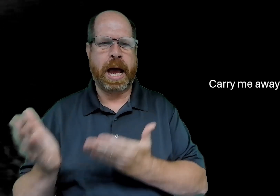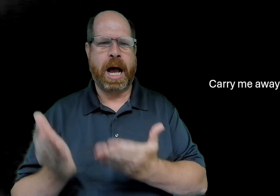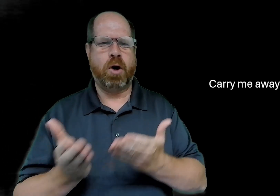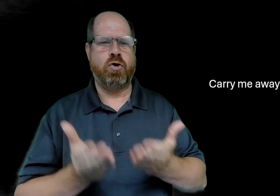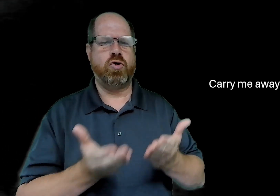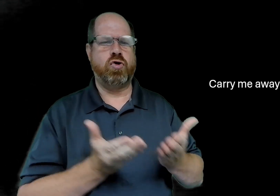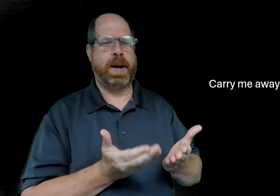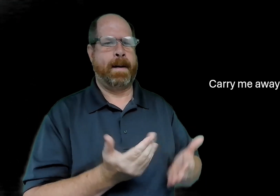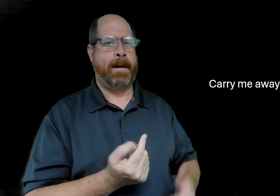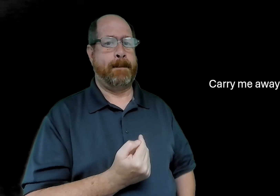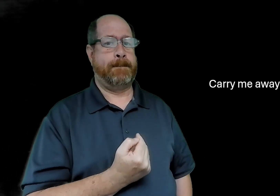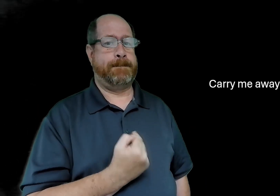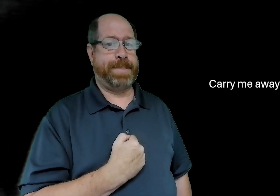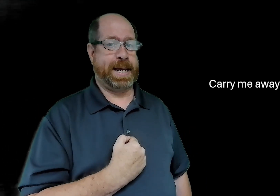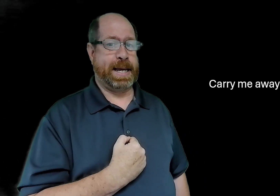carry me away